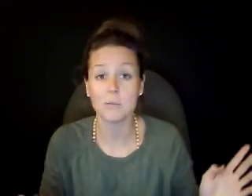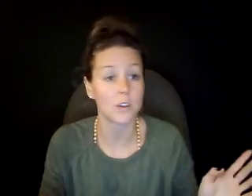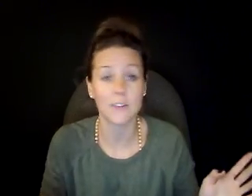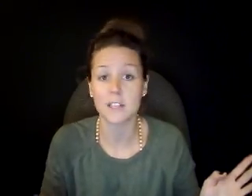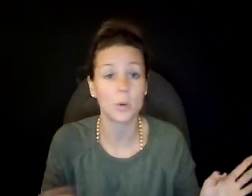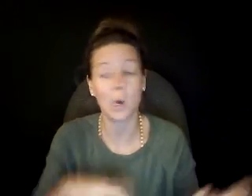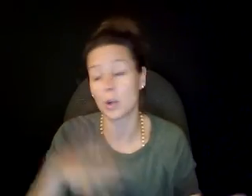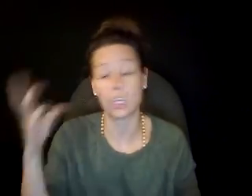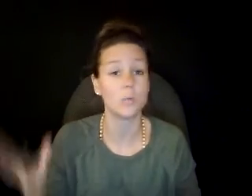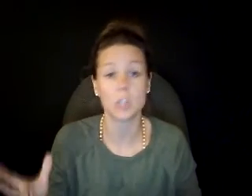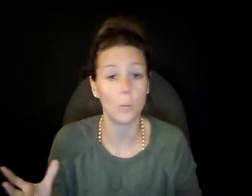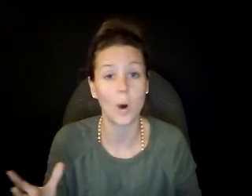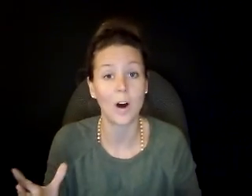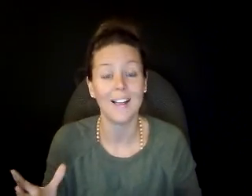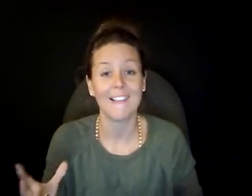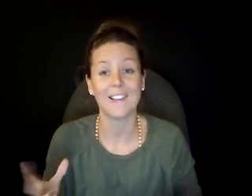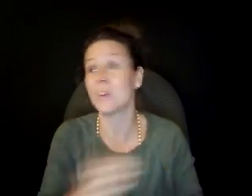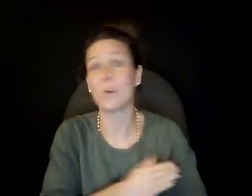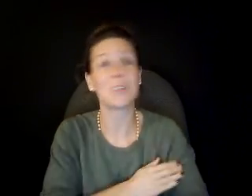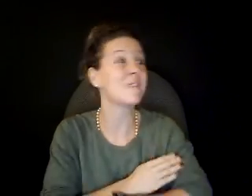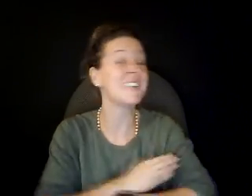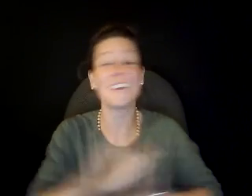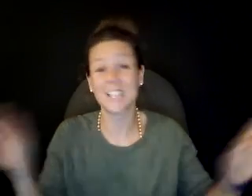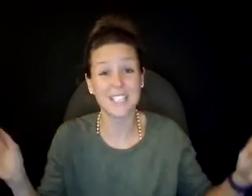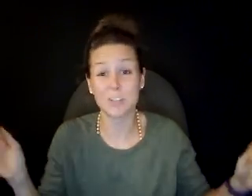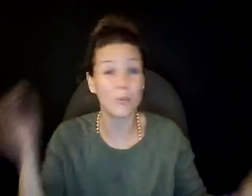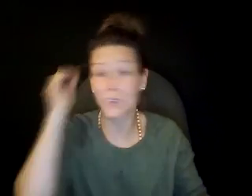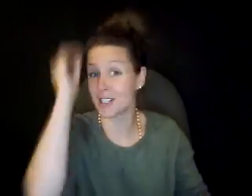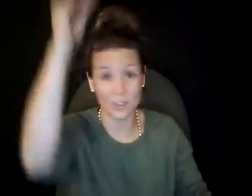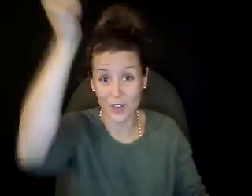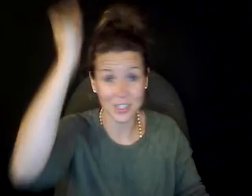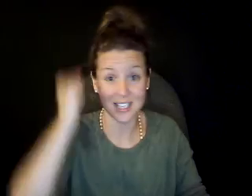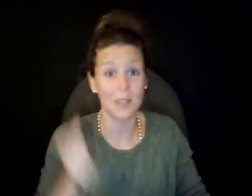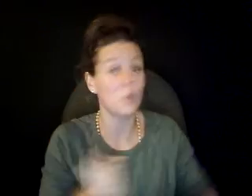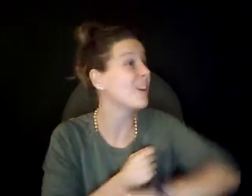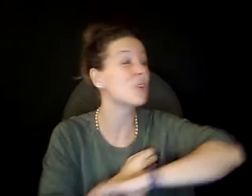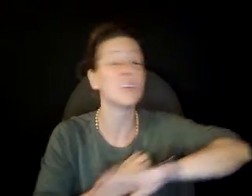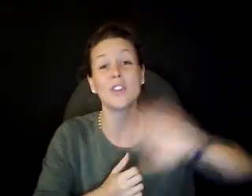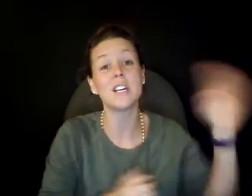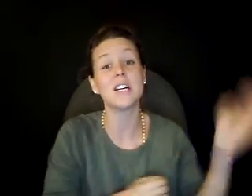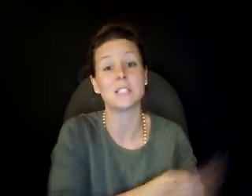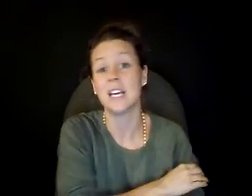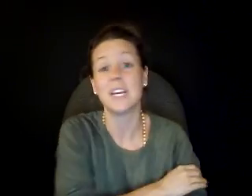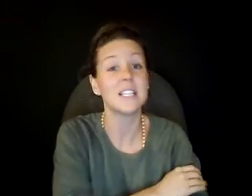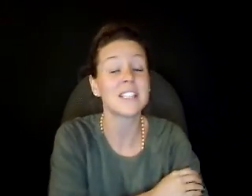on a Facebook wall or a YouTube wall. You know, whether we've never connected before and this is the first time. Whether I've known you for years. It is